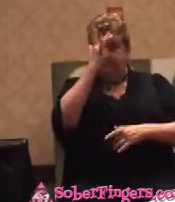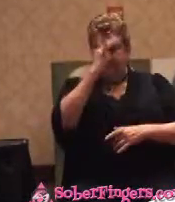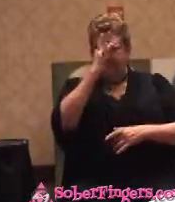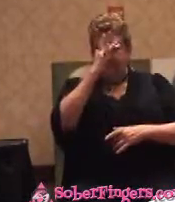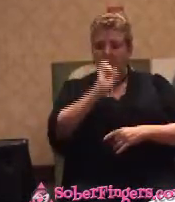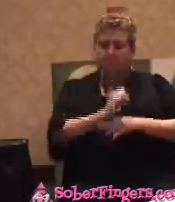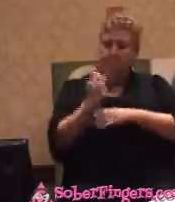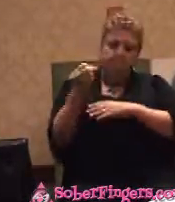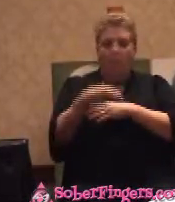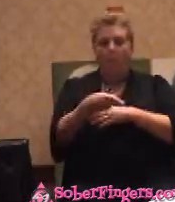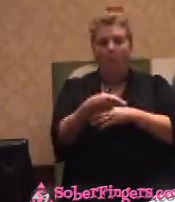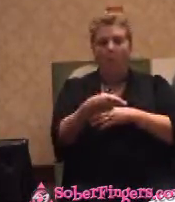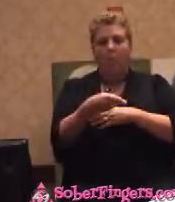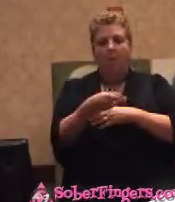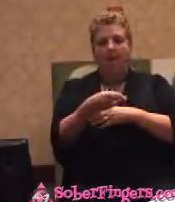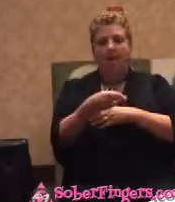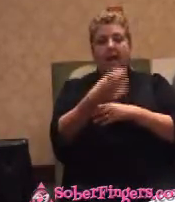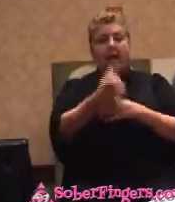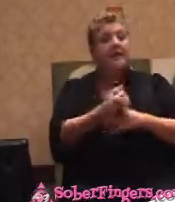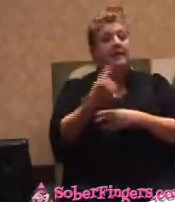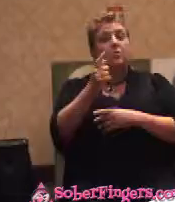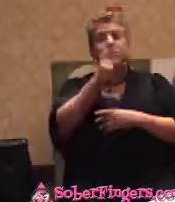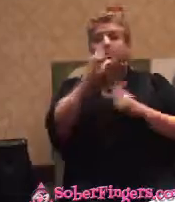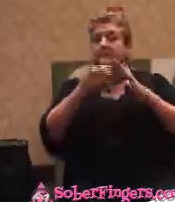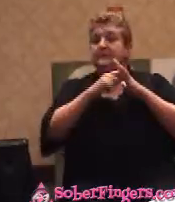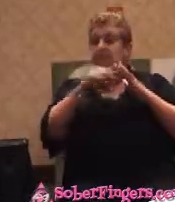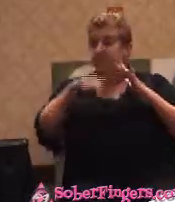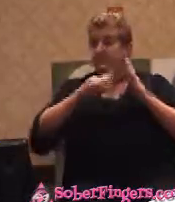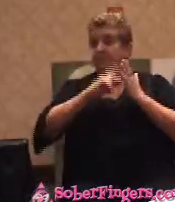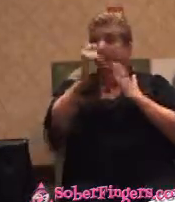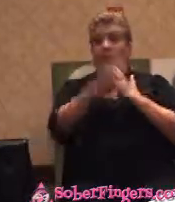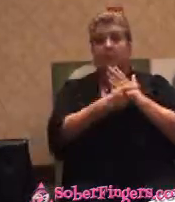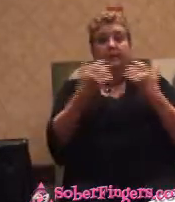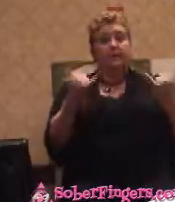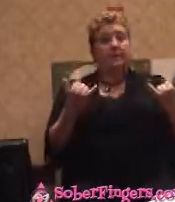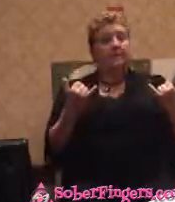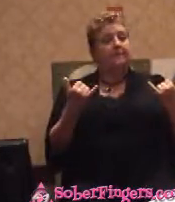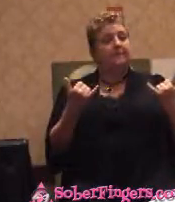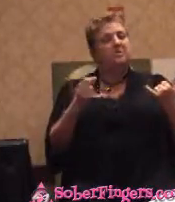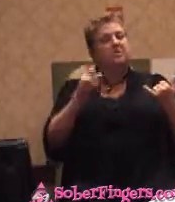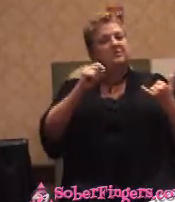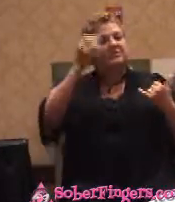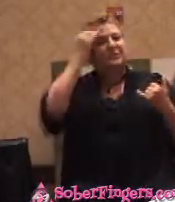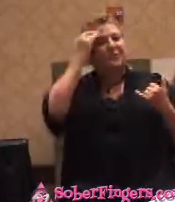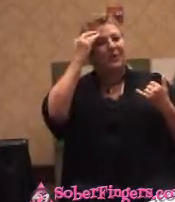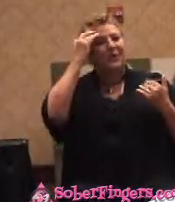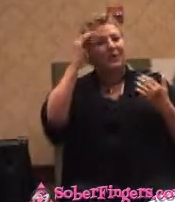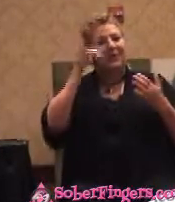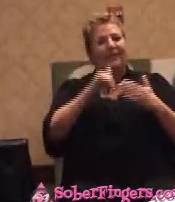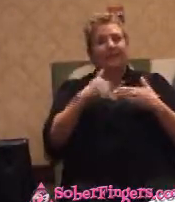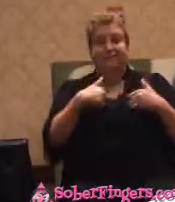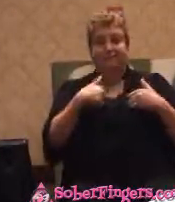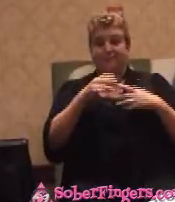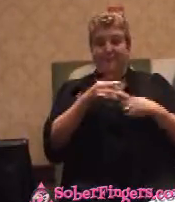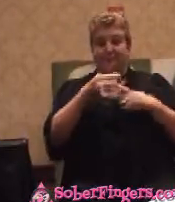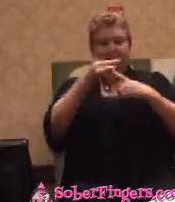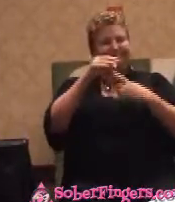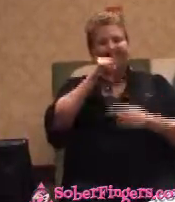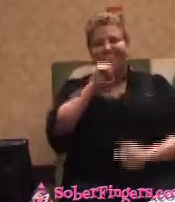anyone who's starting this program should know that I'm nothing special. You ever at Teresa last